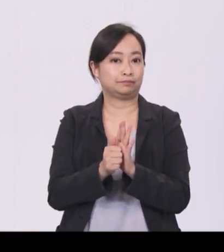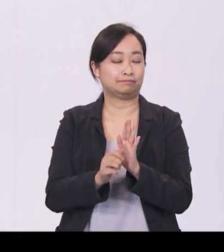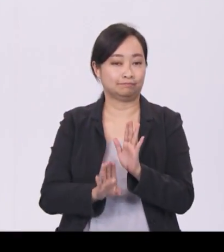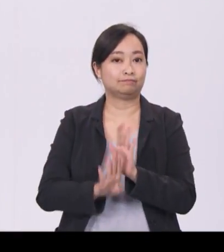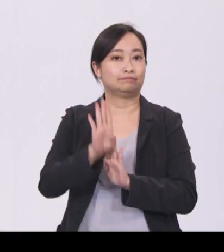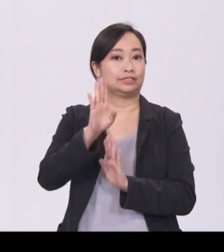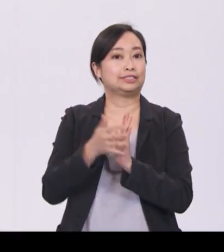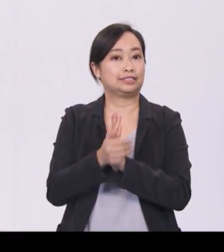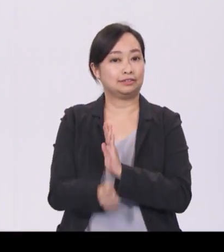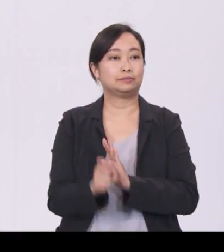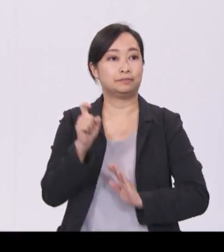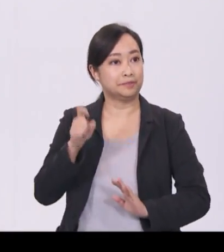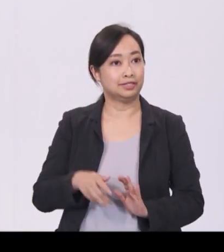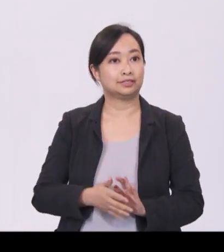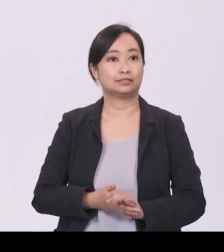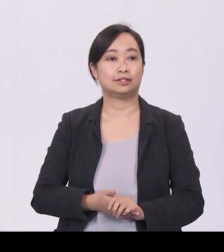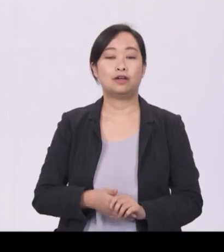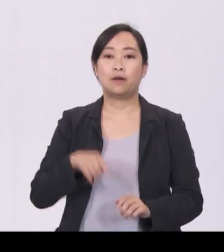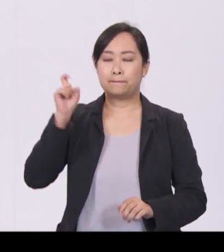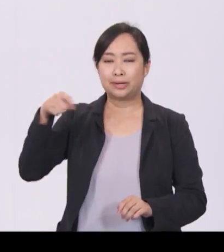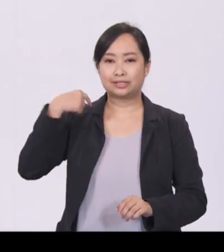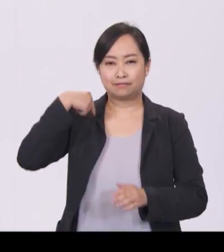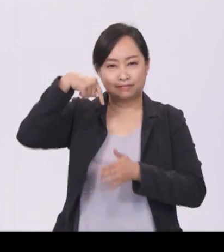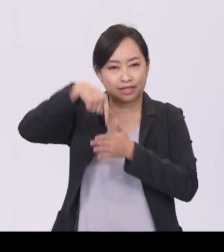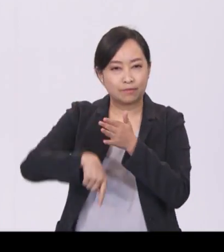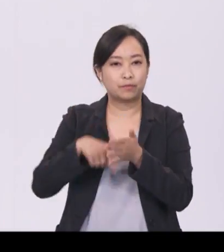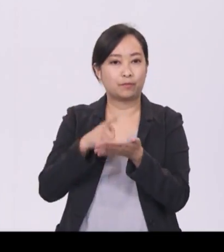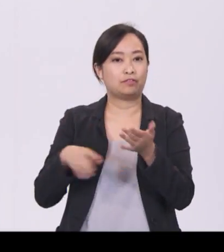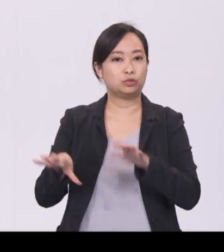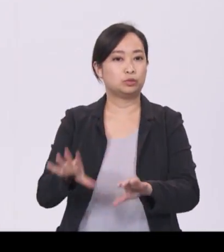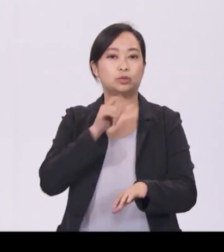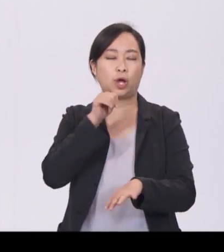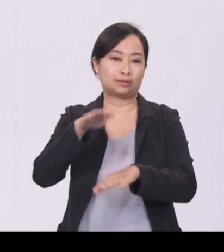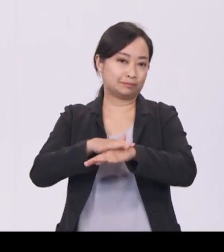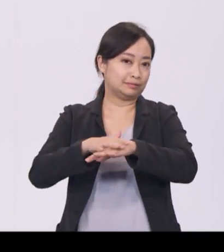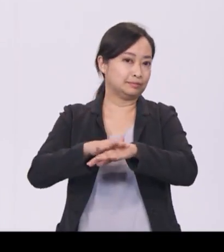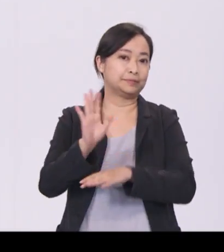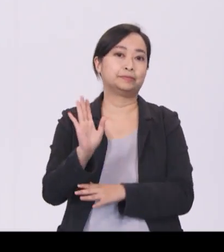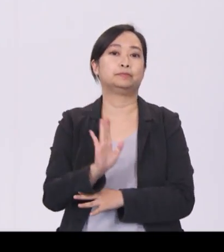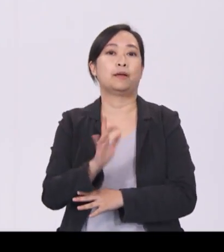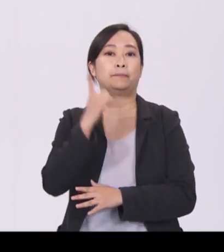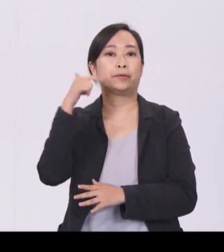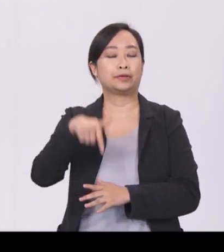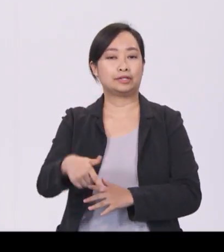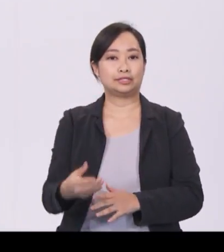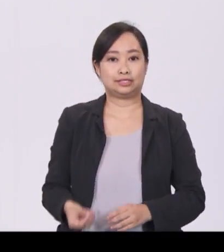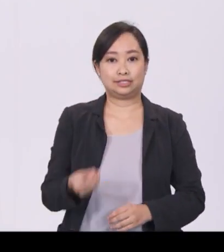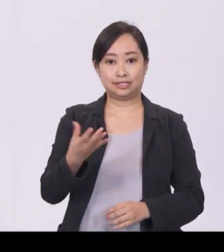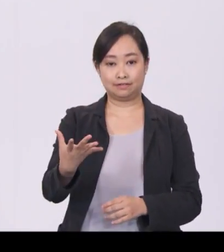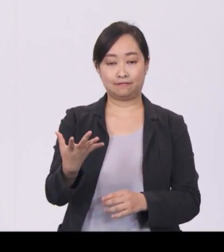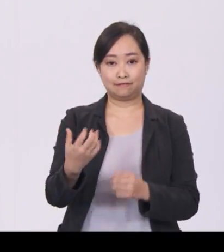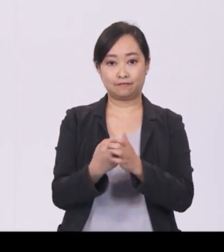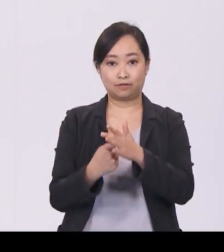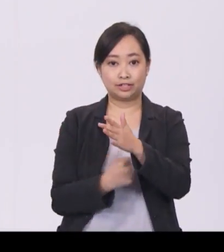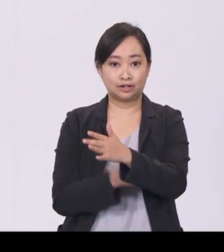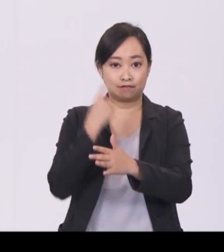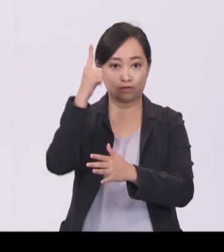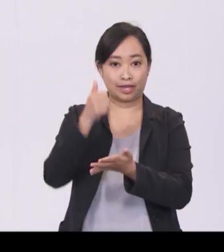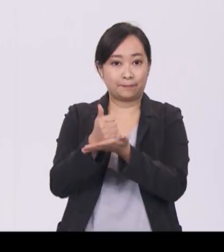There must be depth in whatever we do, because this gives us the foundation to innovate and the ability to compete.